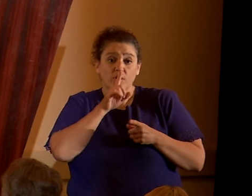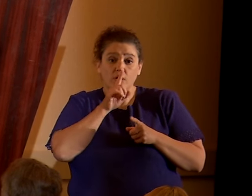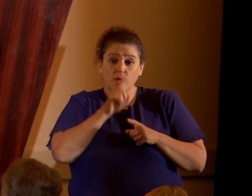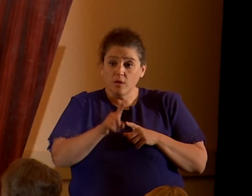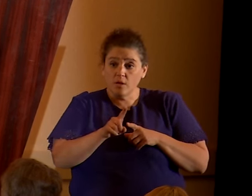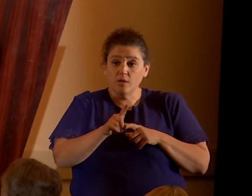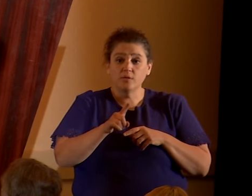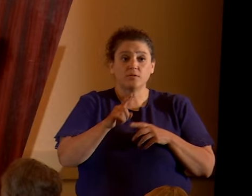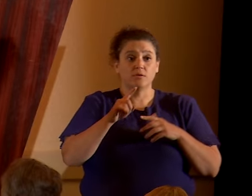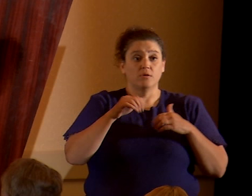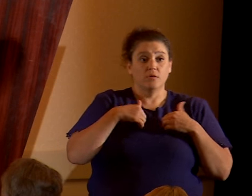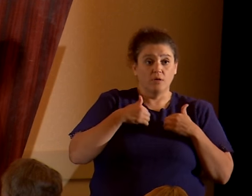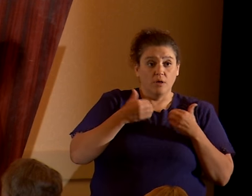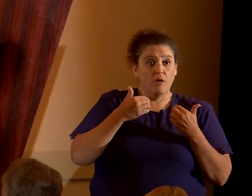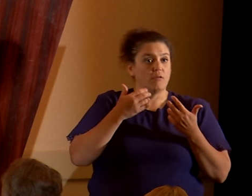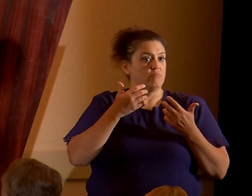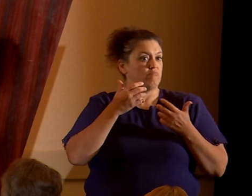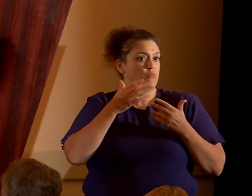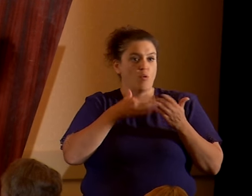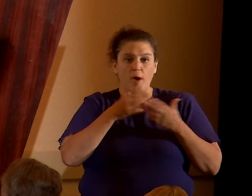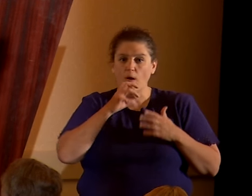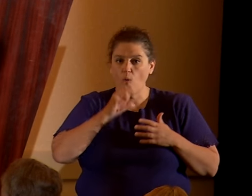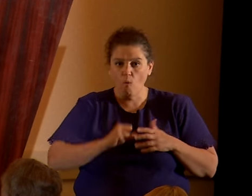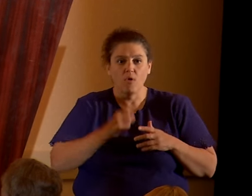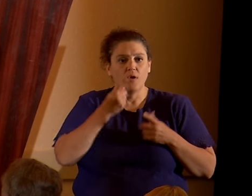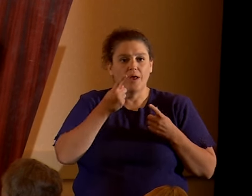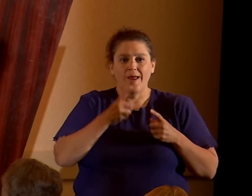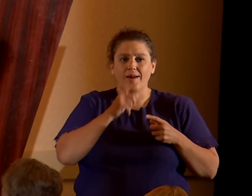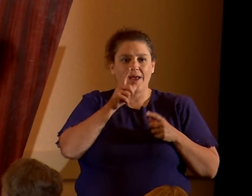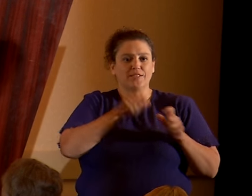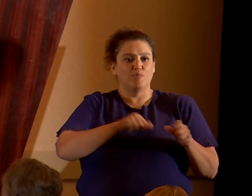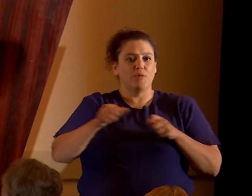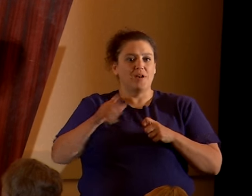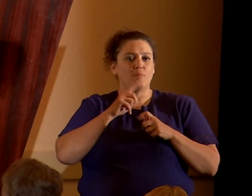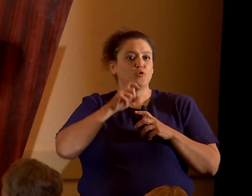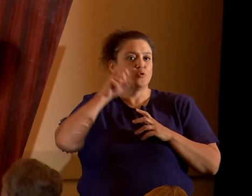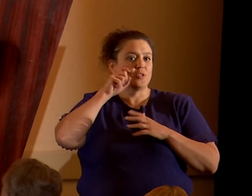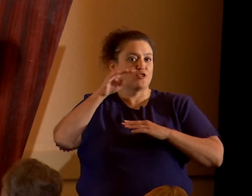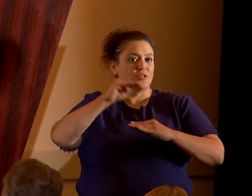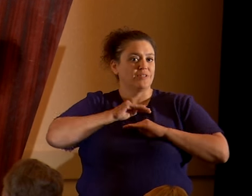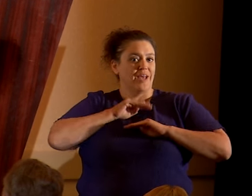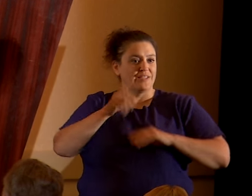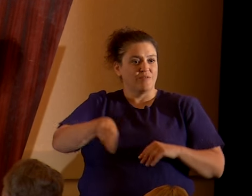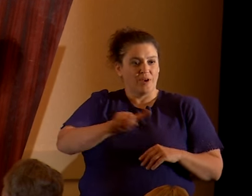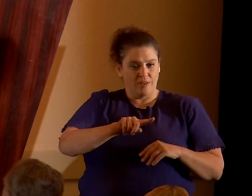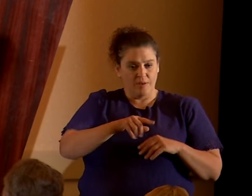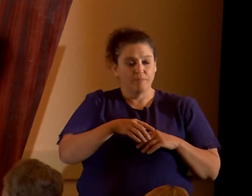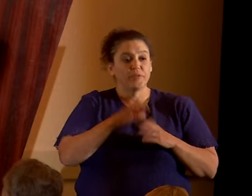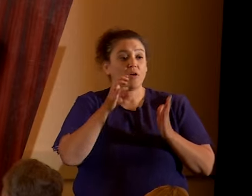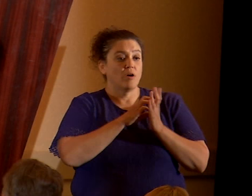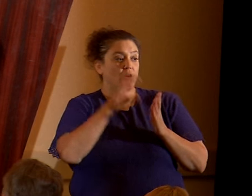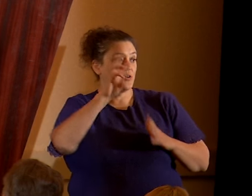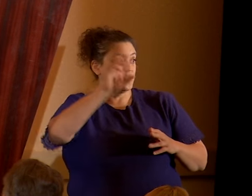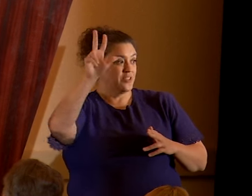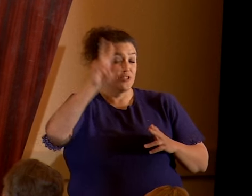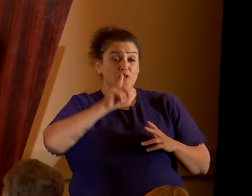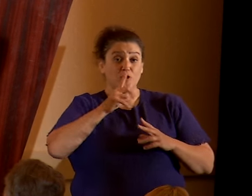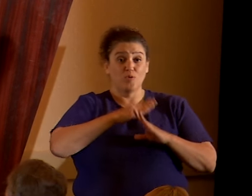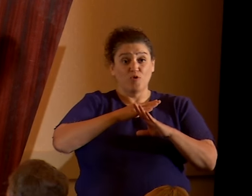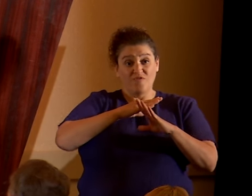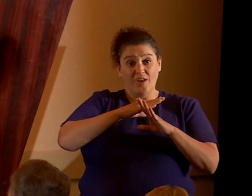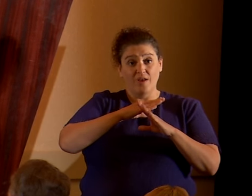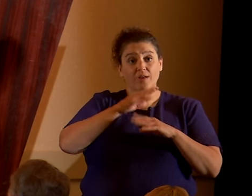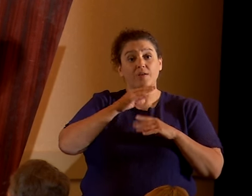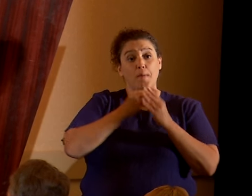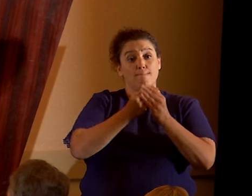and hence unable to sexually satisfy them. And that's in the law right now. Article 63 prevent Muslim males